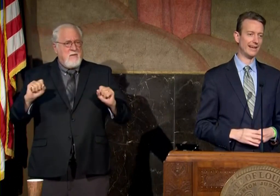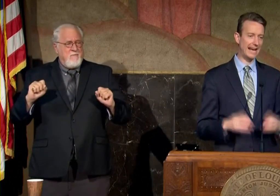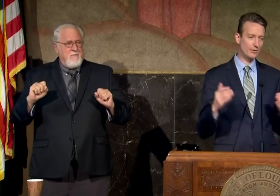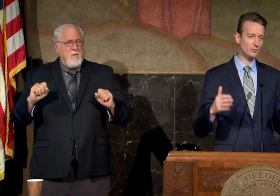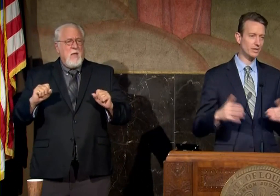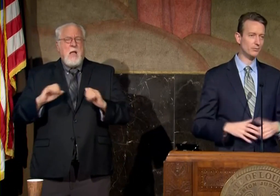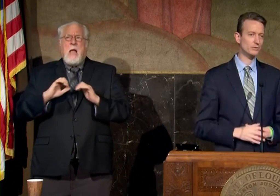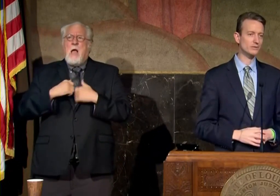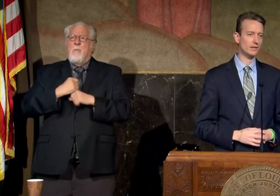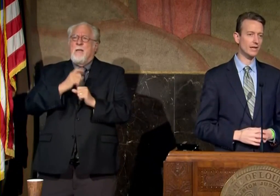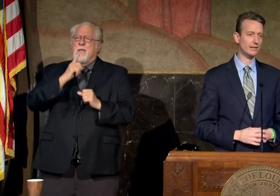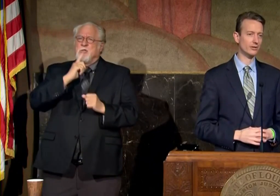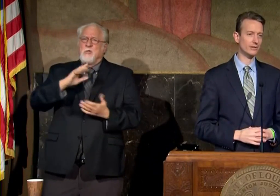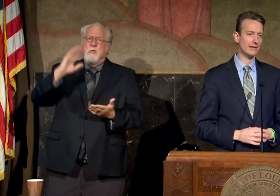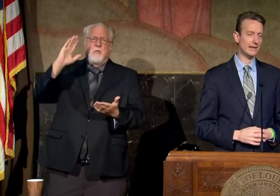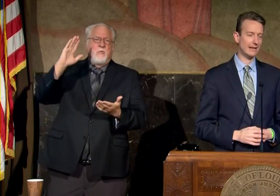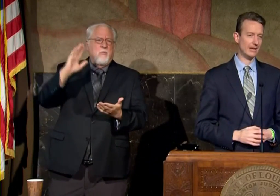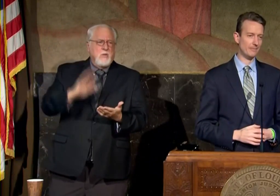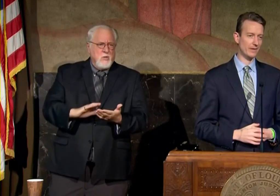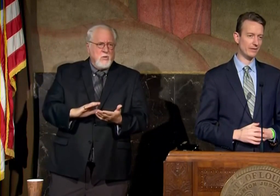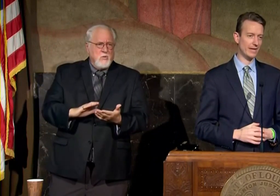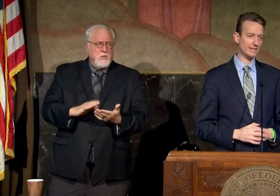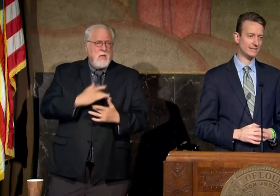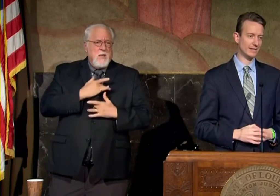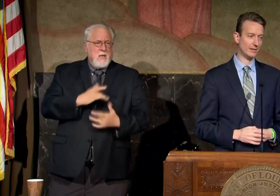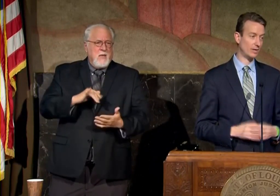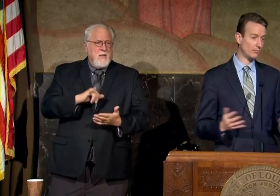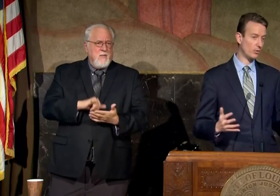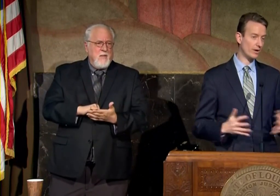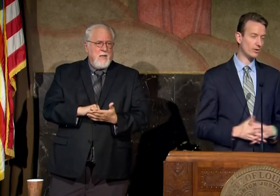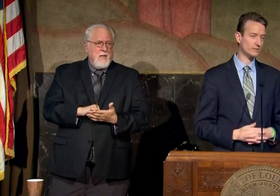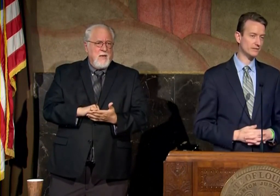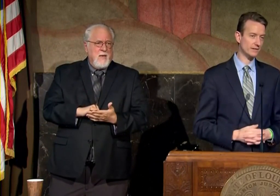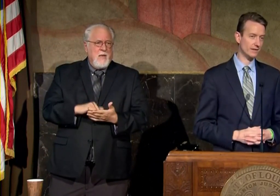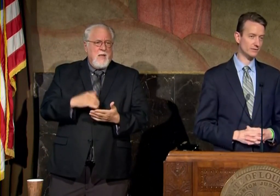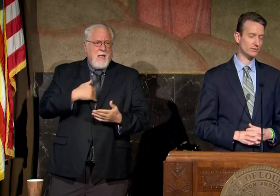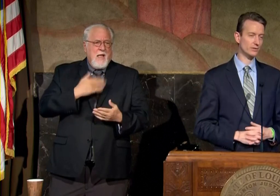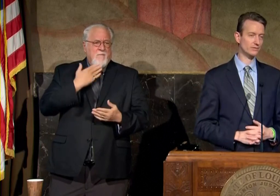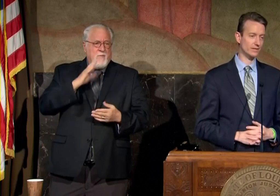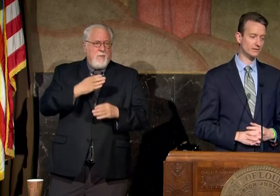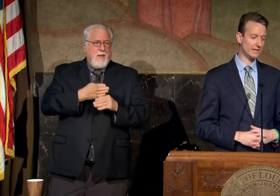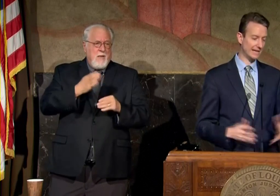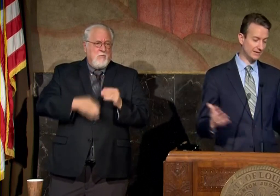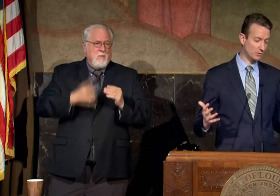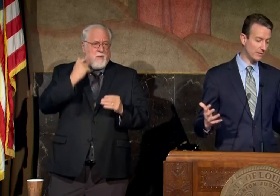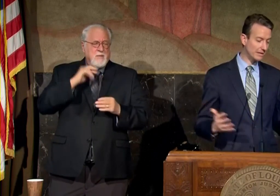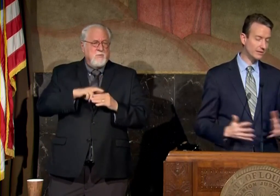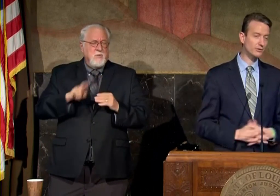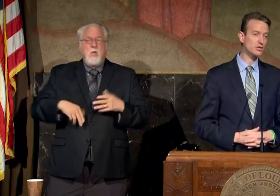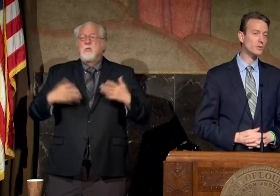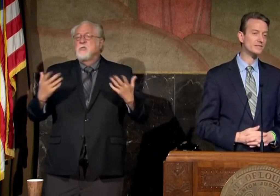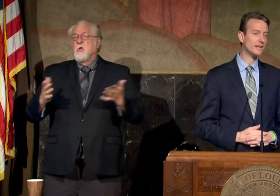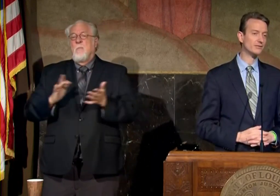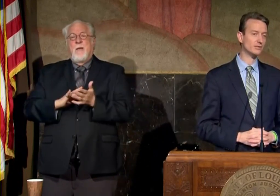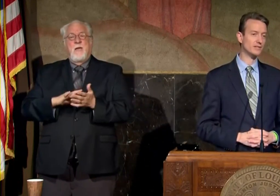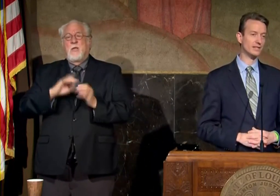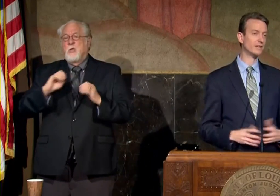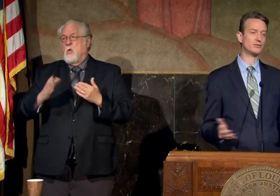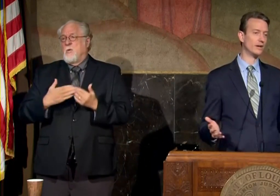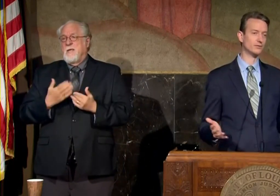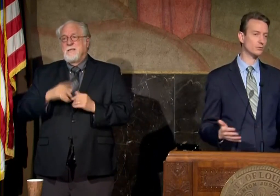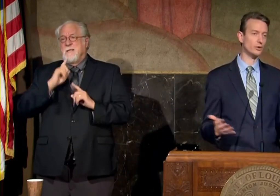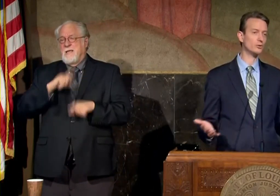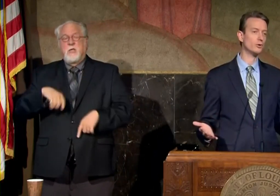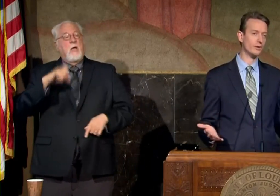uh how do we reduce the likelihood um that uh that we have poor outcomes as a as a result of this and so medically there's no easy answer to say